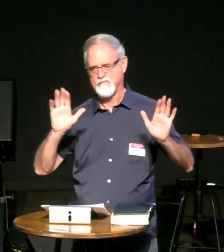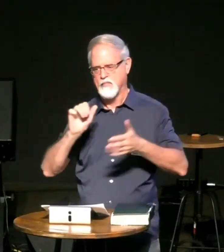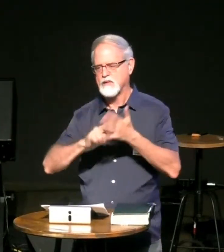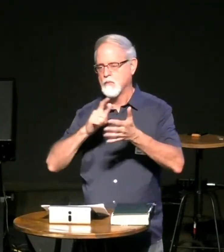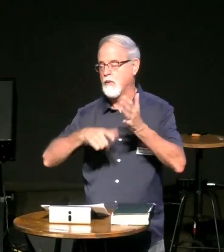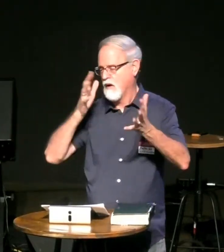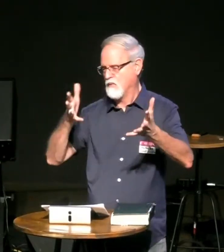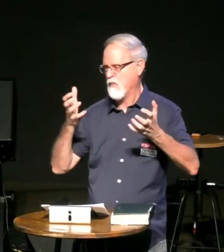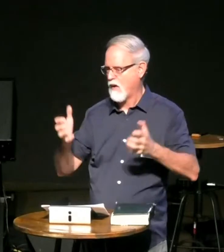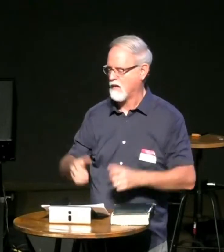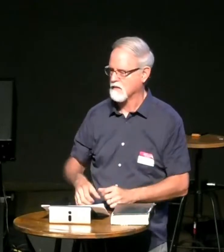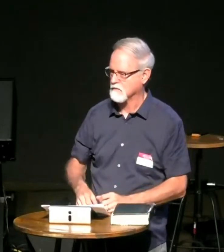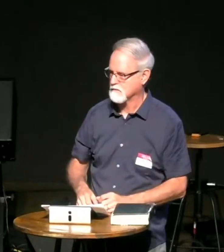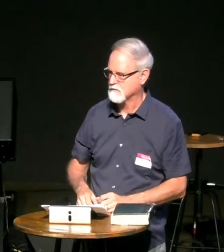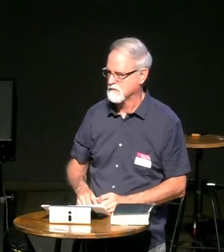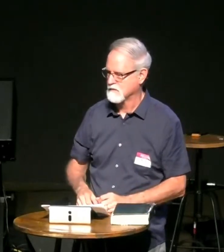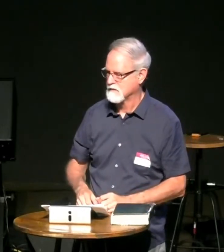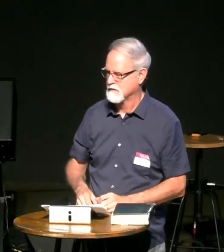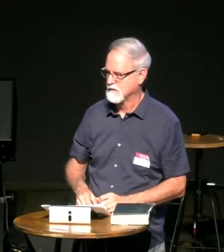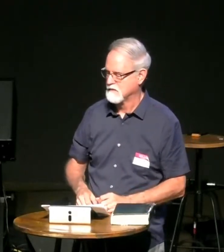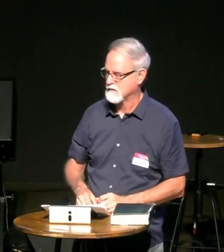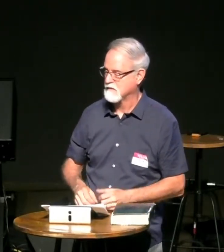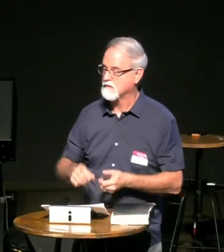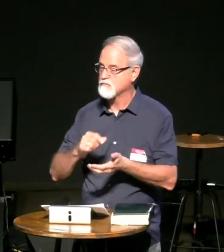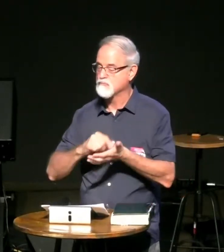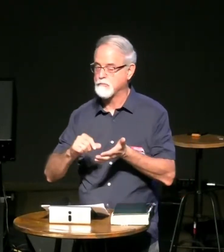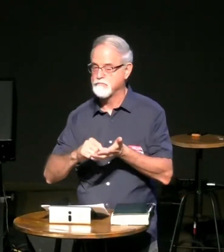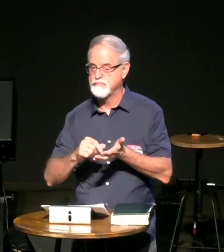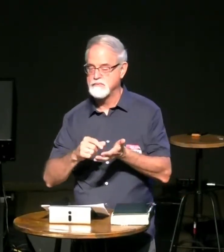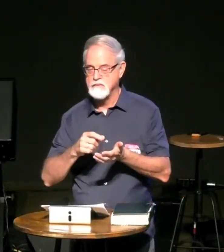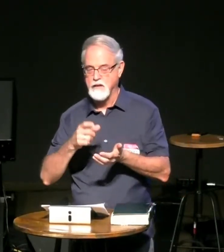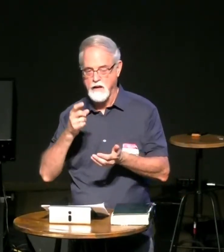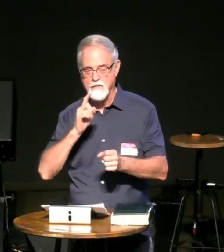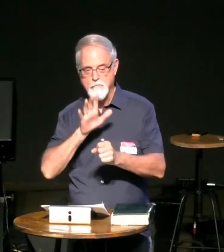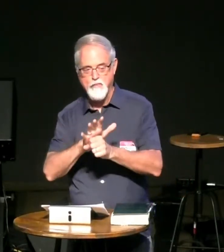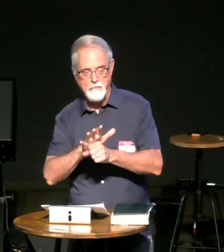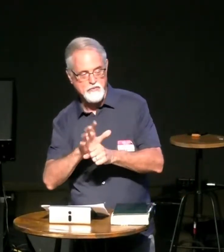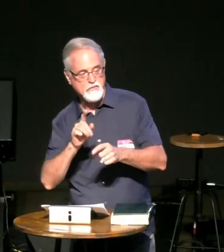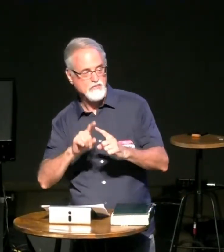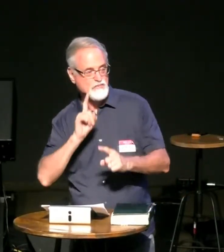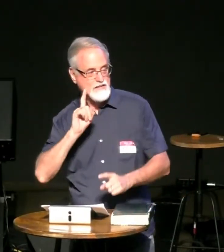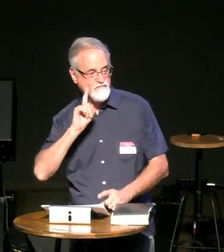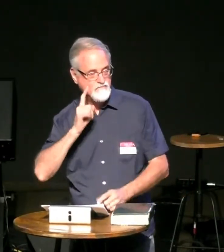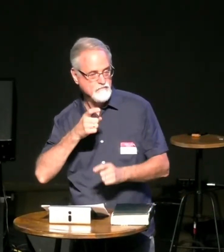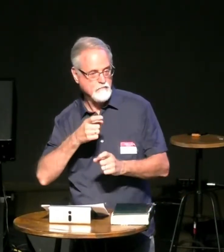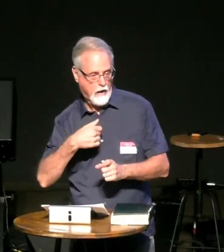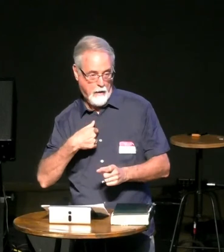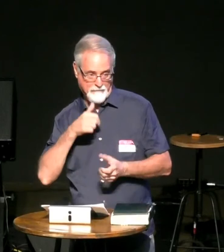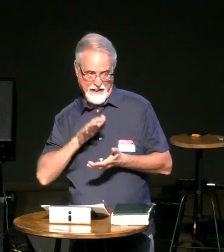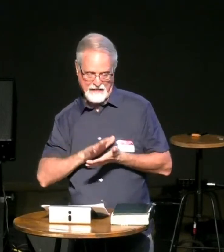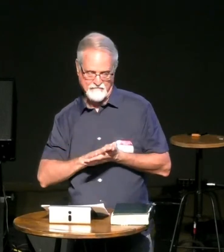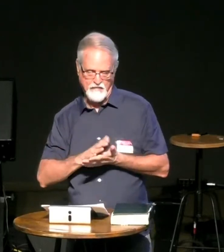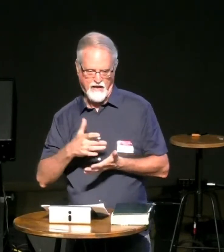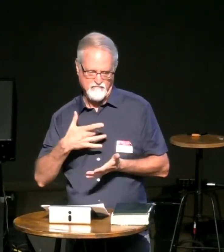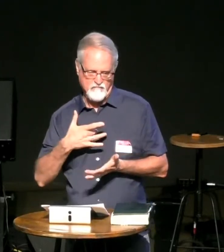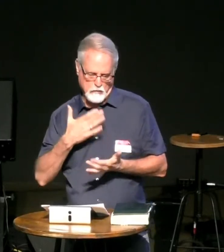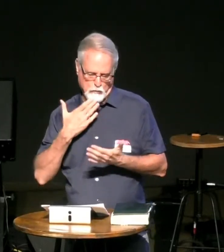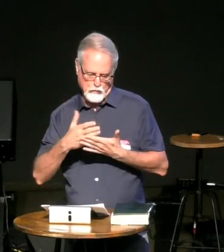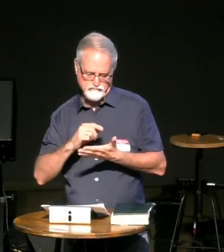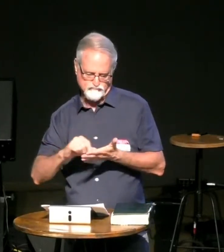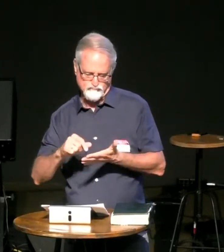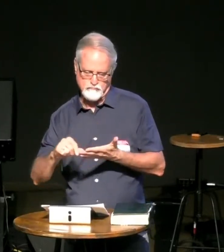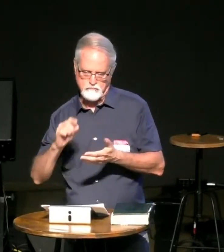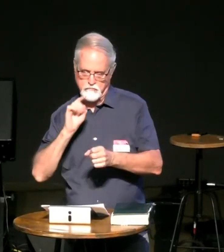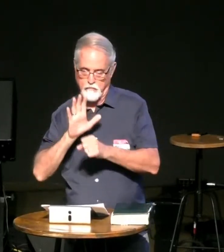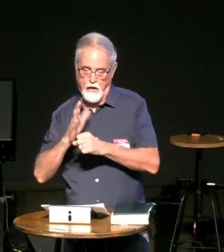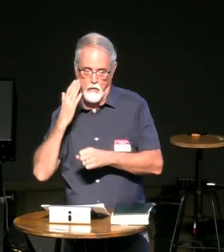within the deaf church we're all together we're and the verses the scriptures tell us that